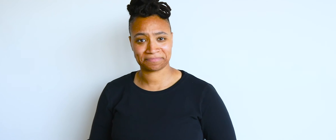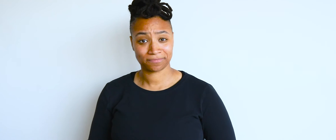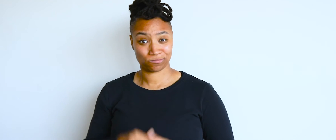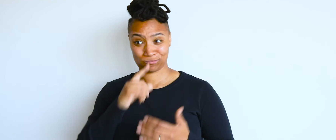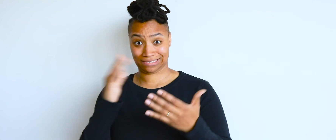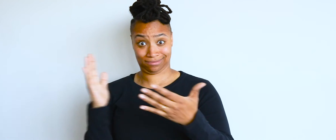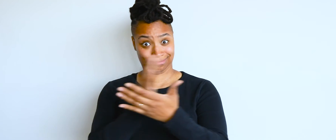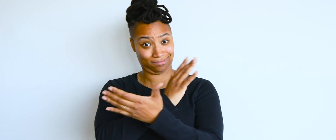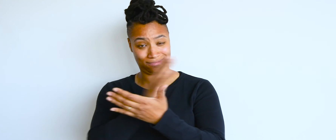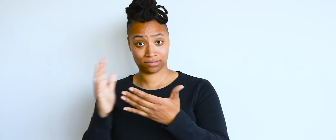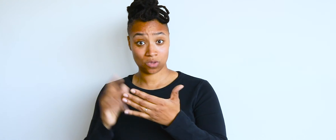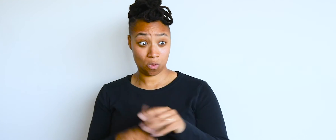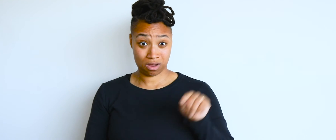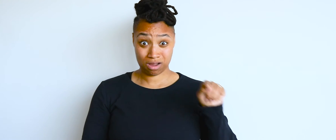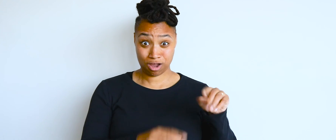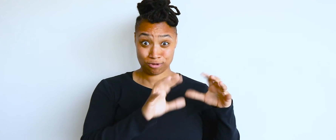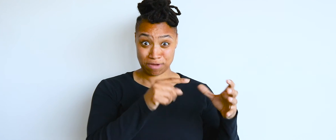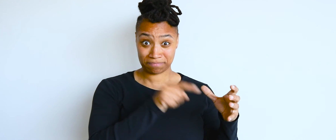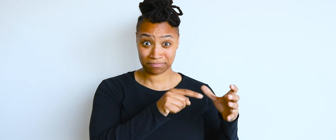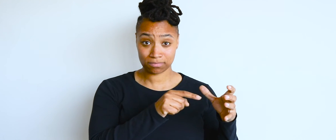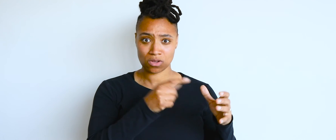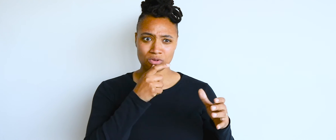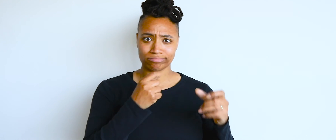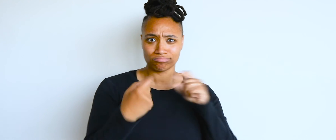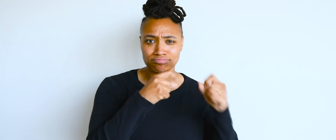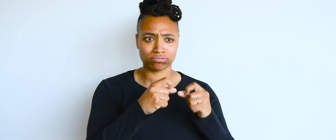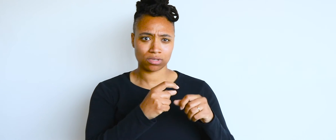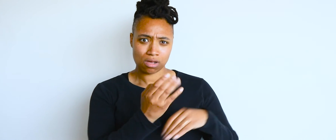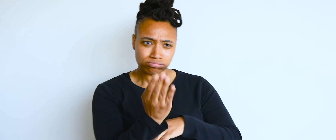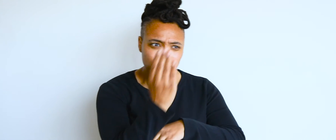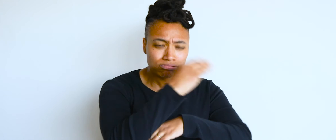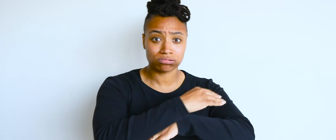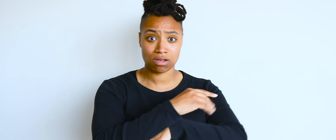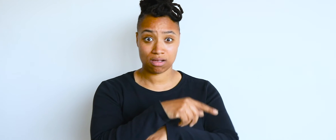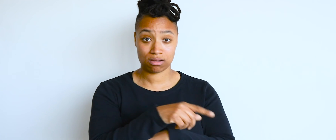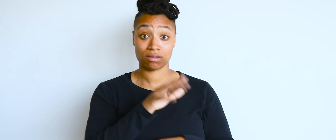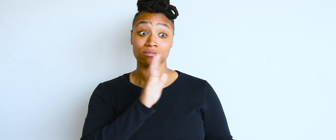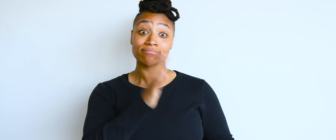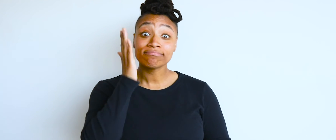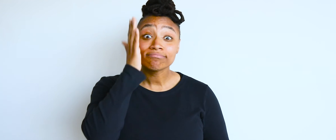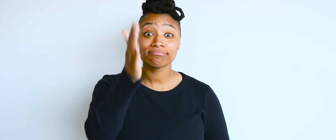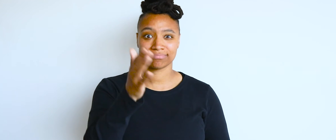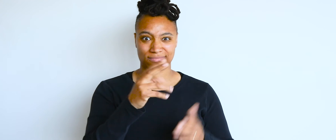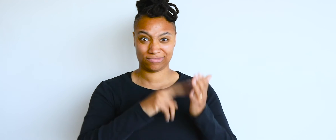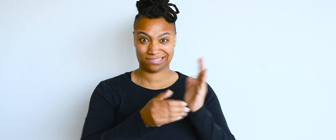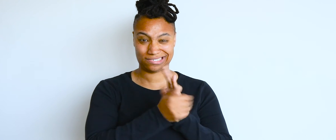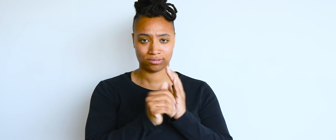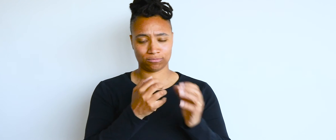varied group, those who reported using text-based communication daily, all throughout the day, showed stronger English